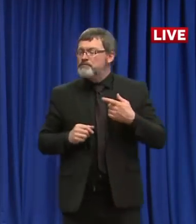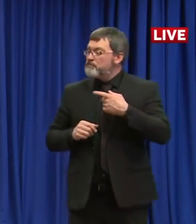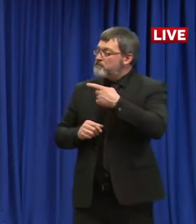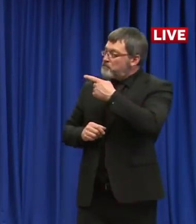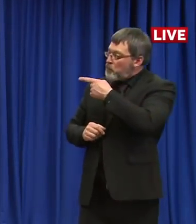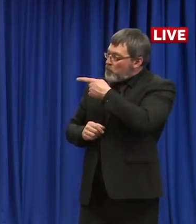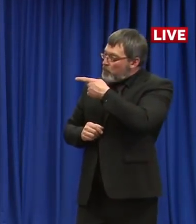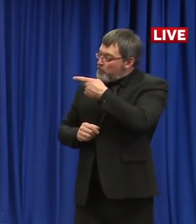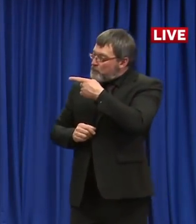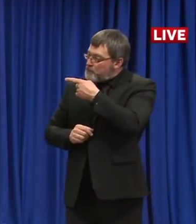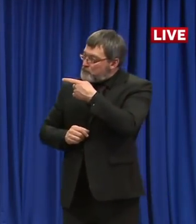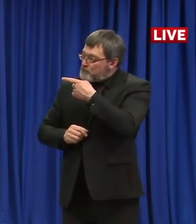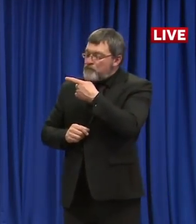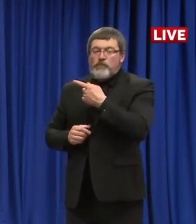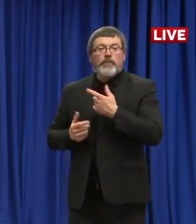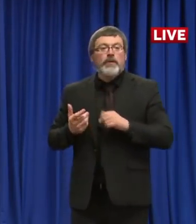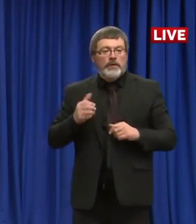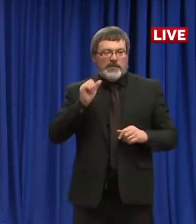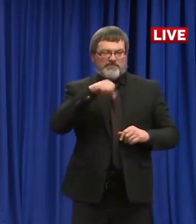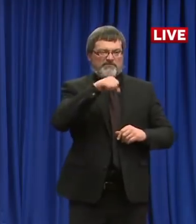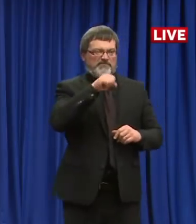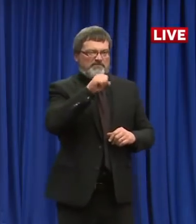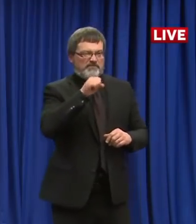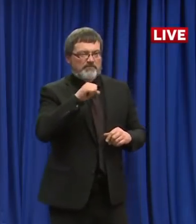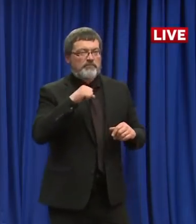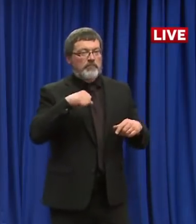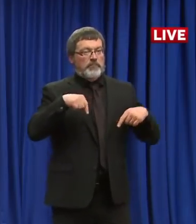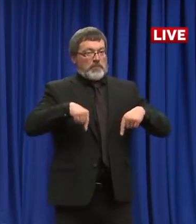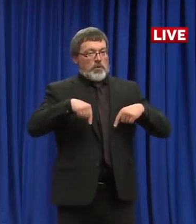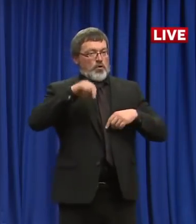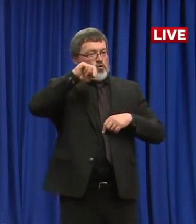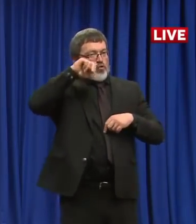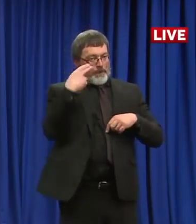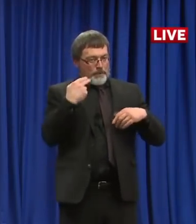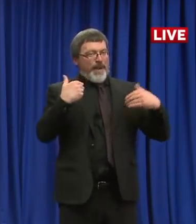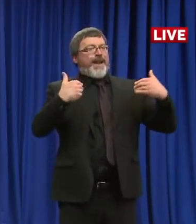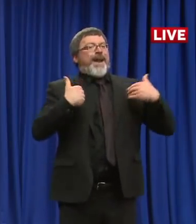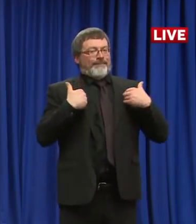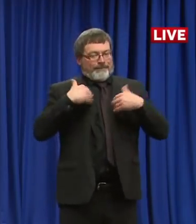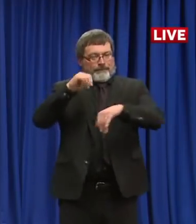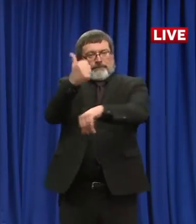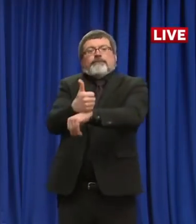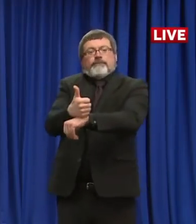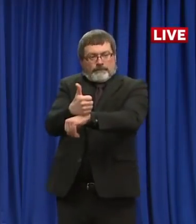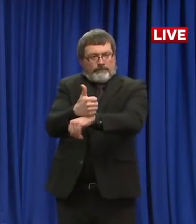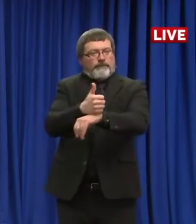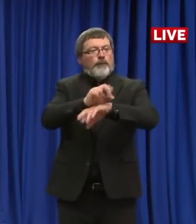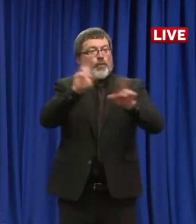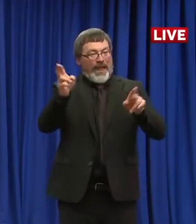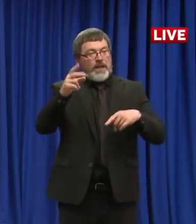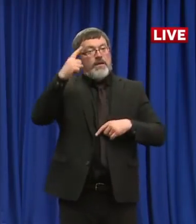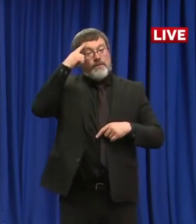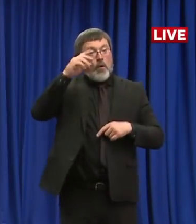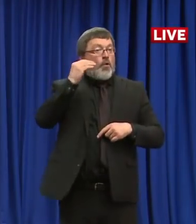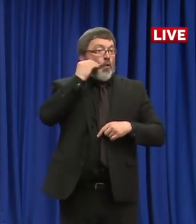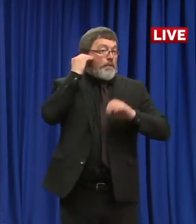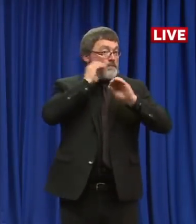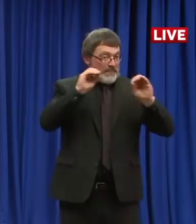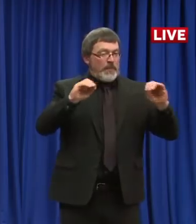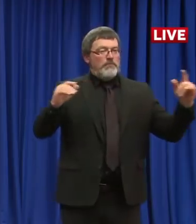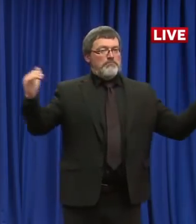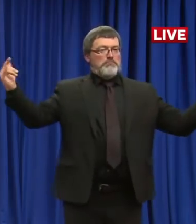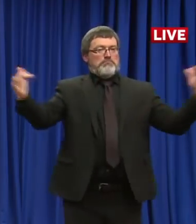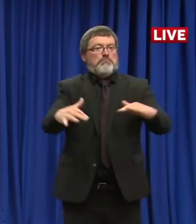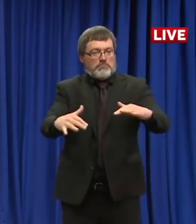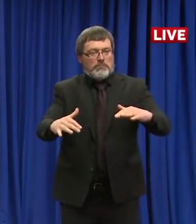positive. We have facilities in place and ready to go. So in all seriousness, we'll make sure we have somebody reach out. If there are individuals in those